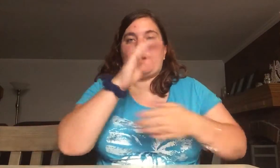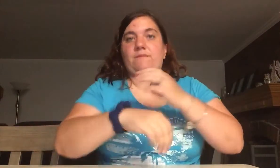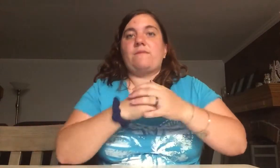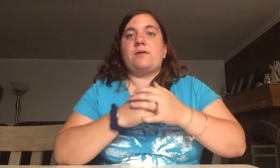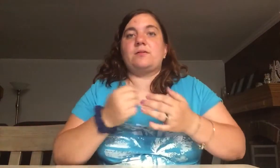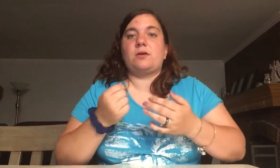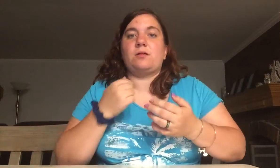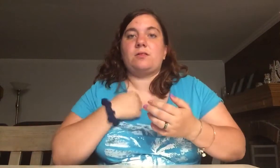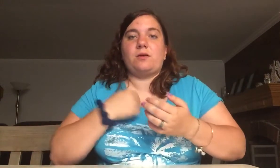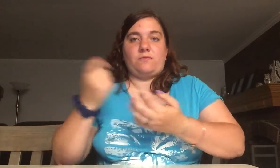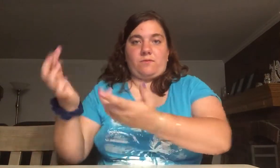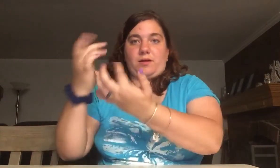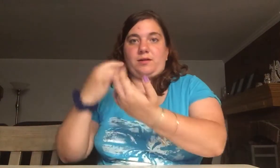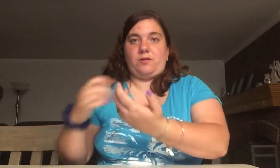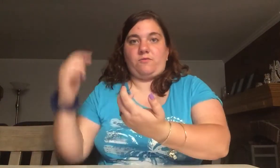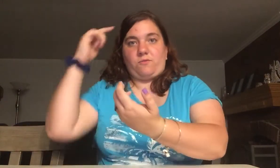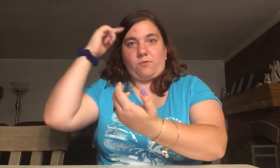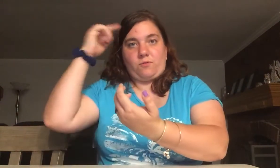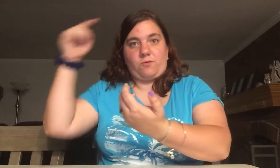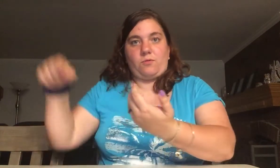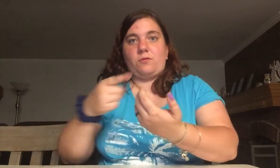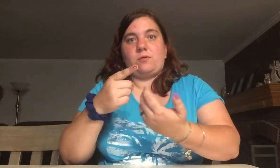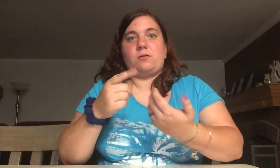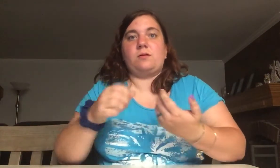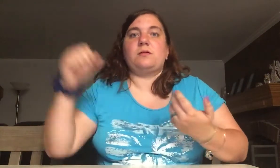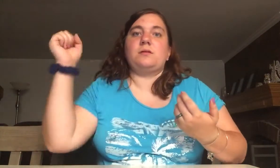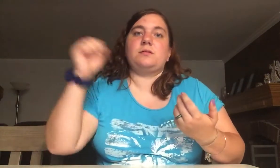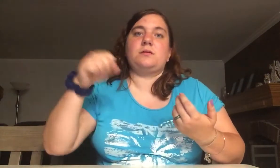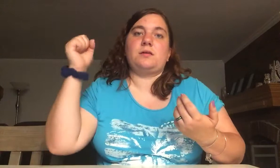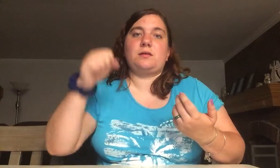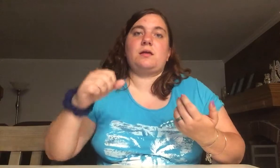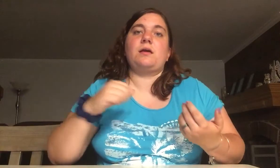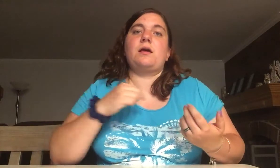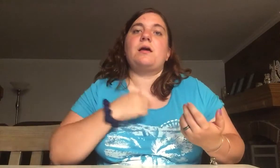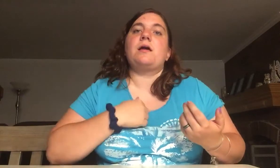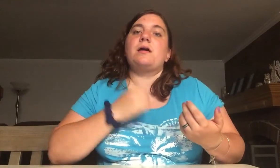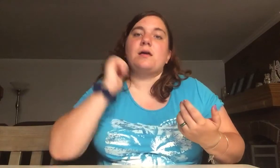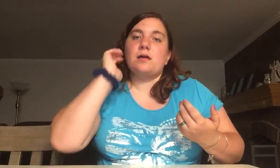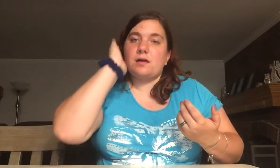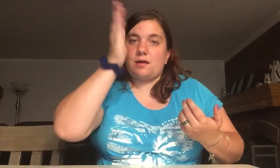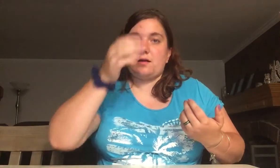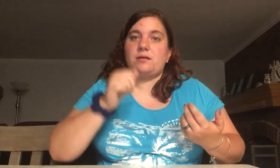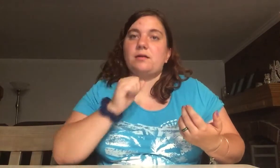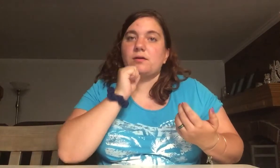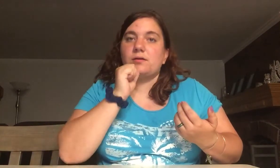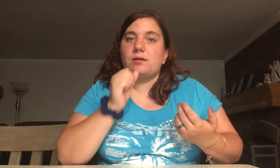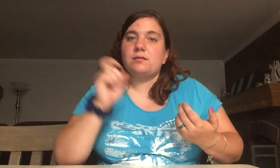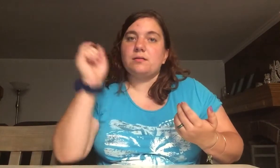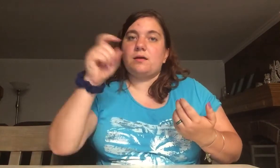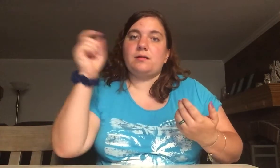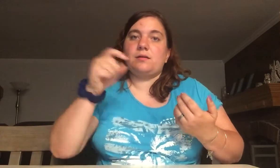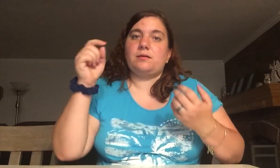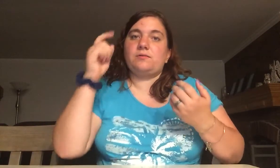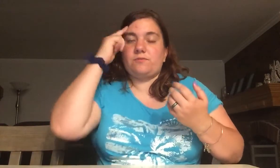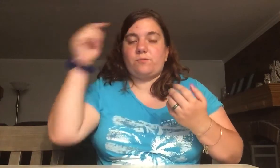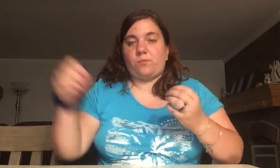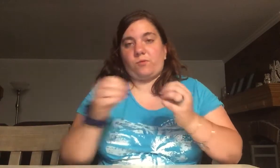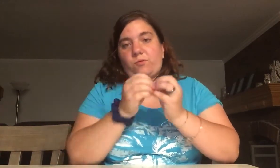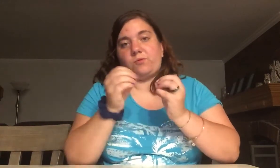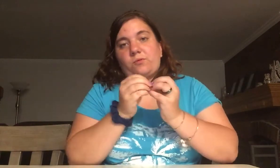I found all I've waited for, yeah. And I could not ask for more.